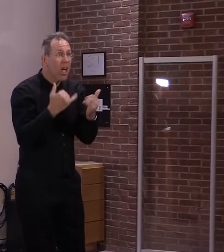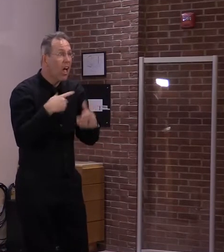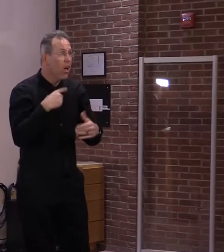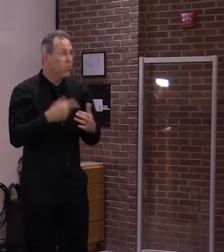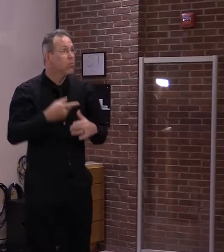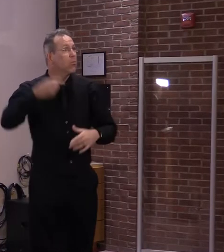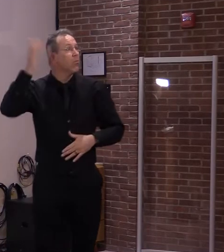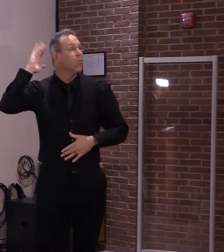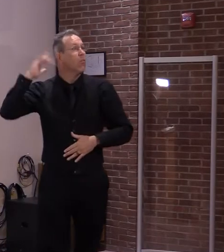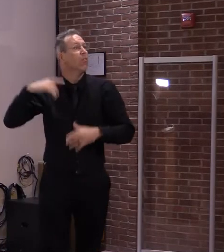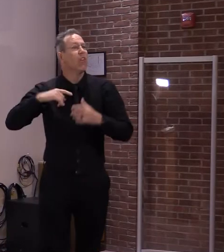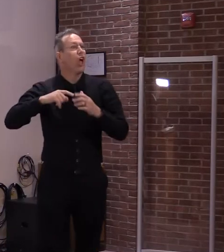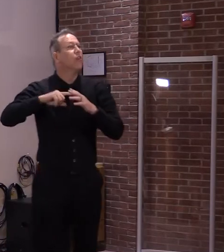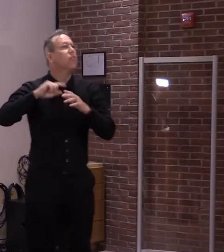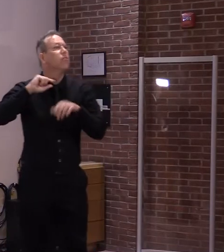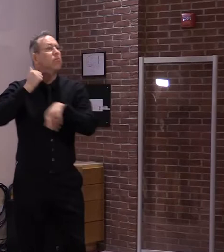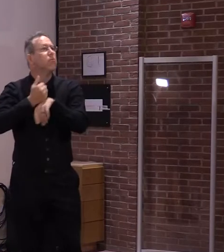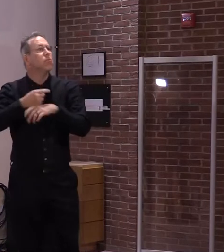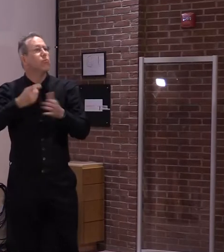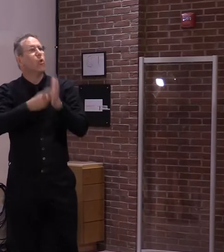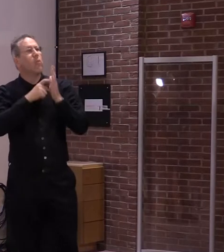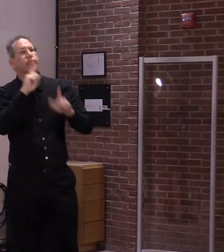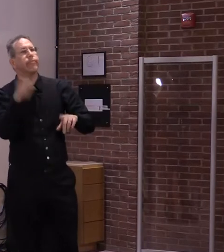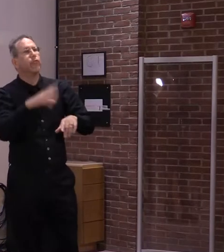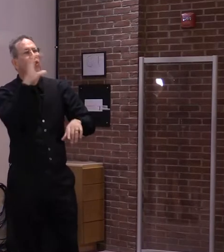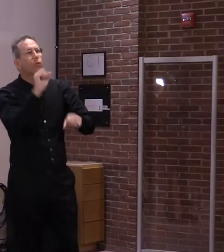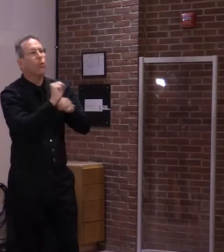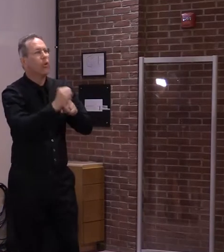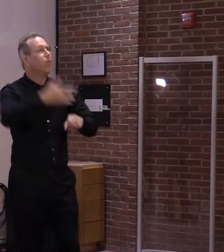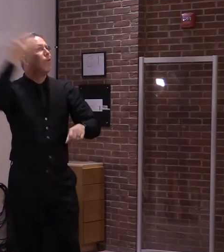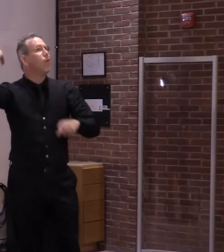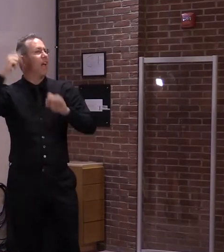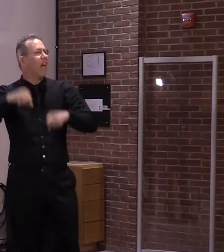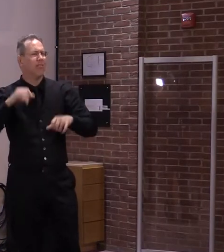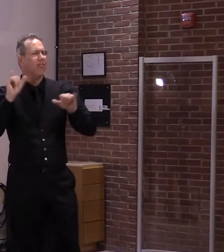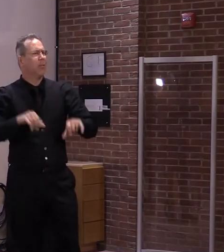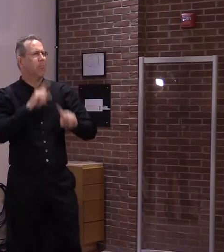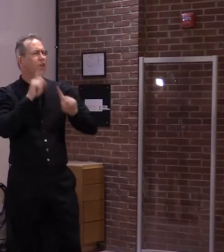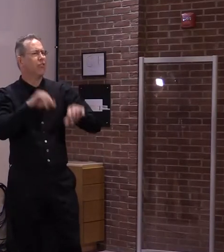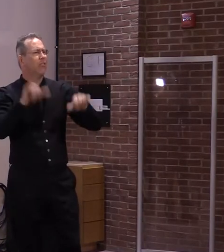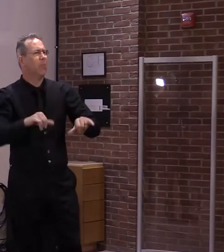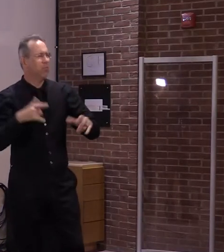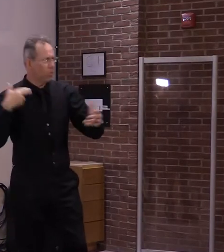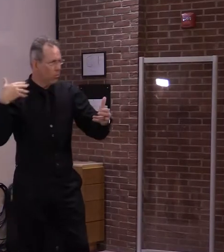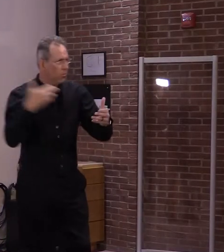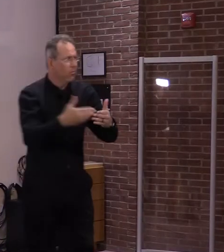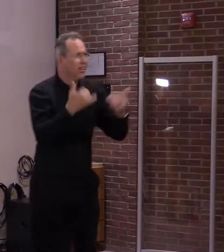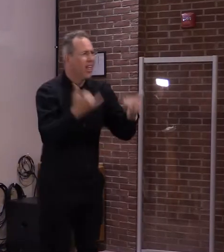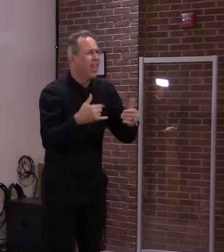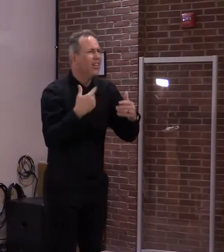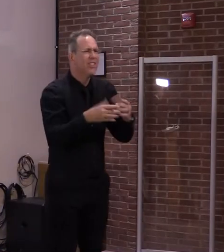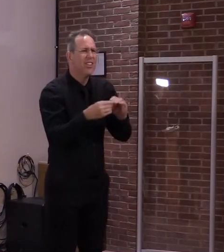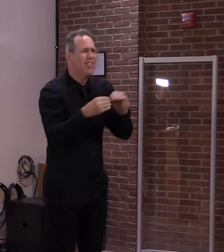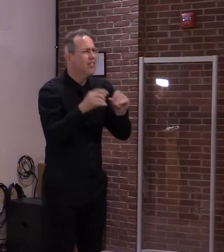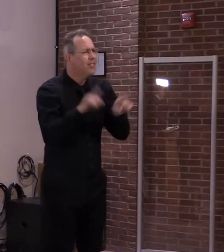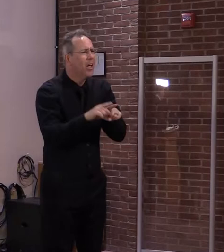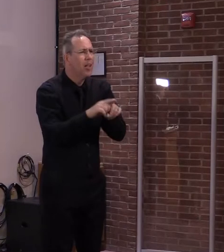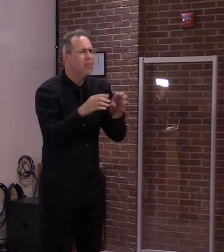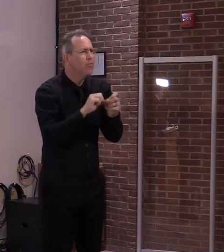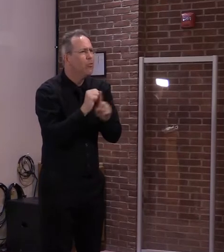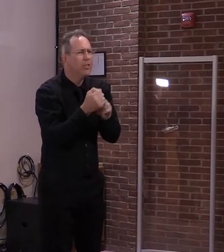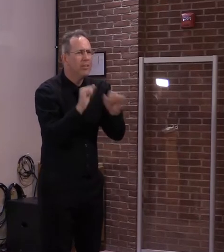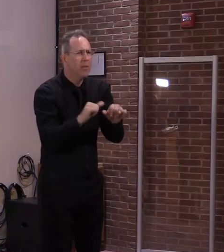in. mean, child care is a big deal to some. I think probably some of the employees from that